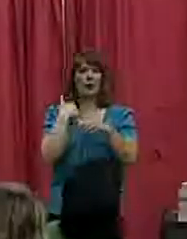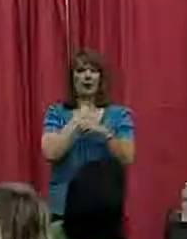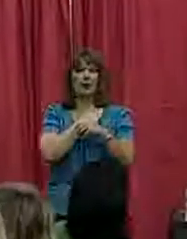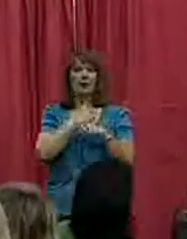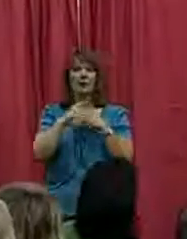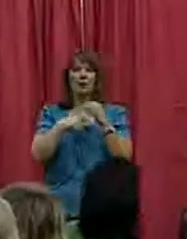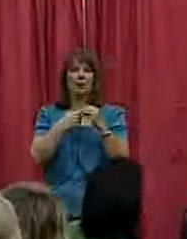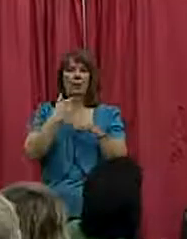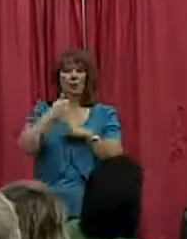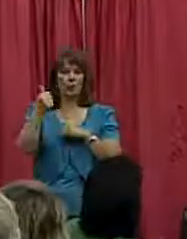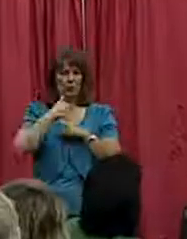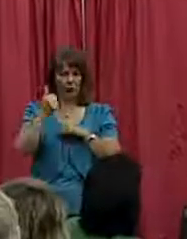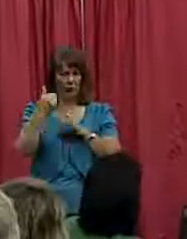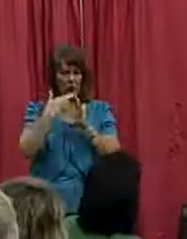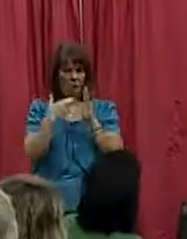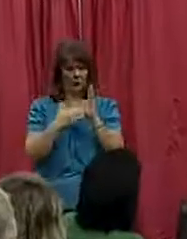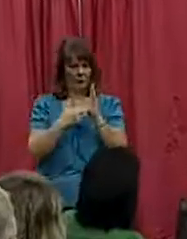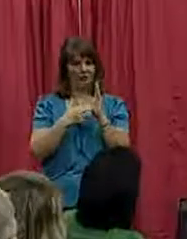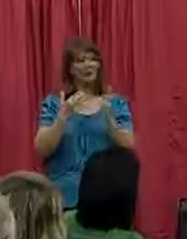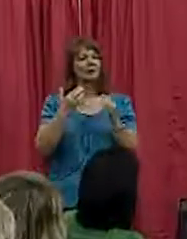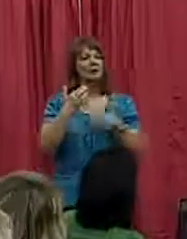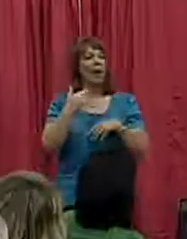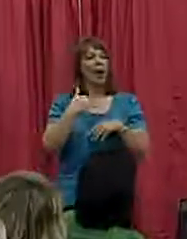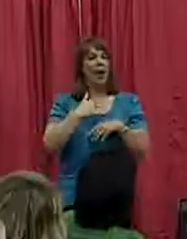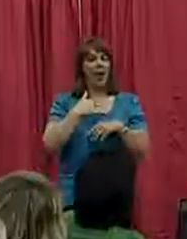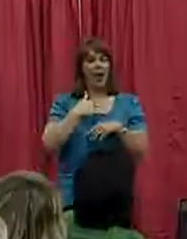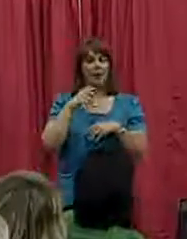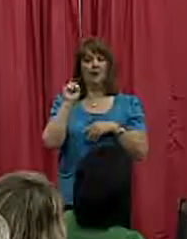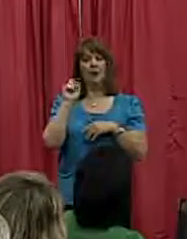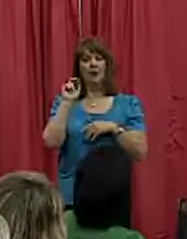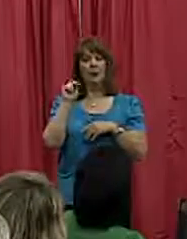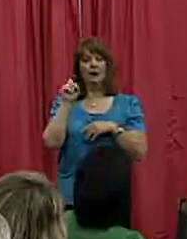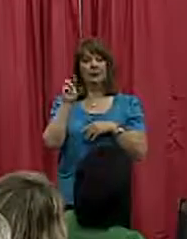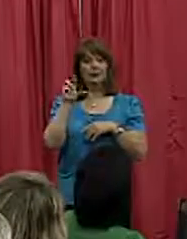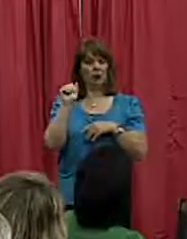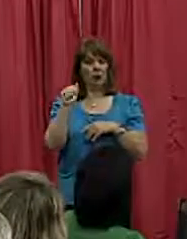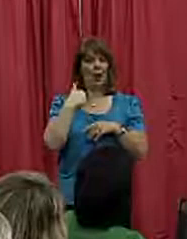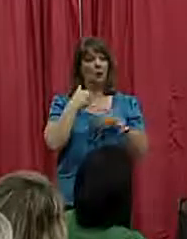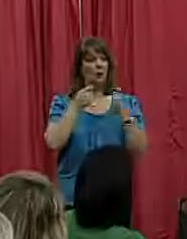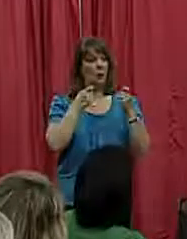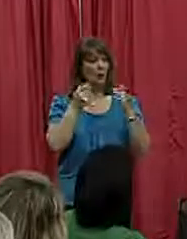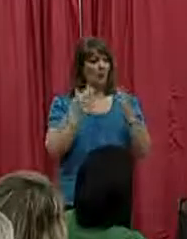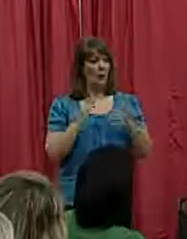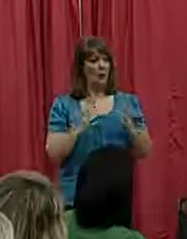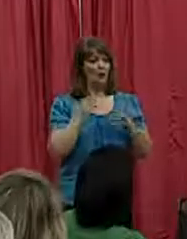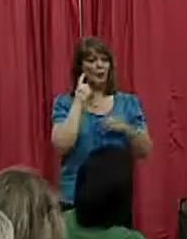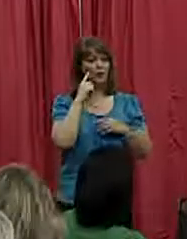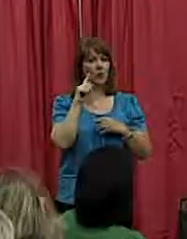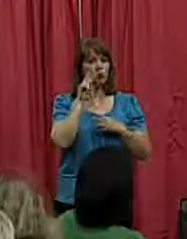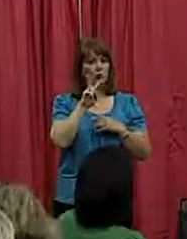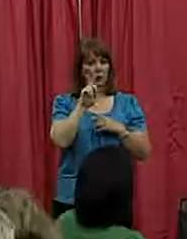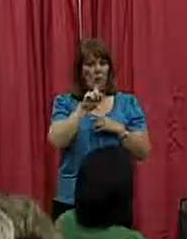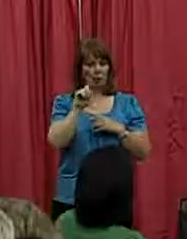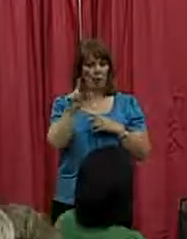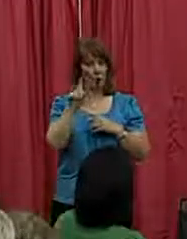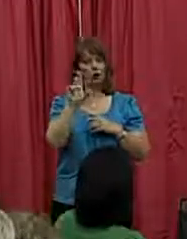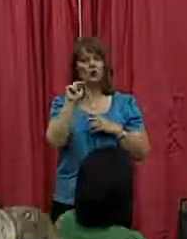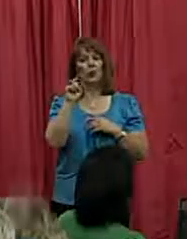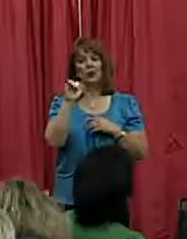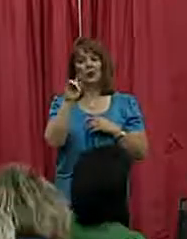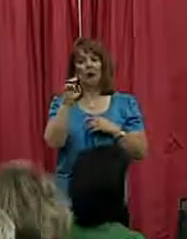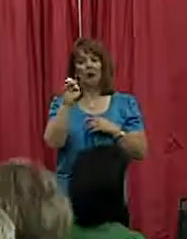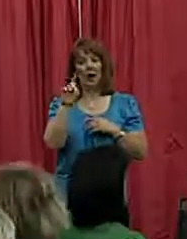As you said, my name is Sandra Ray. I am the manager of information referral for 2-1-1 Texas, the United Way Helpline.